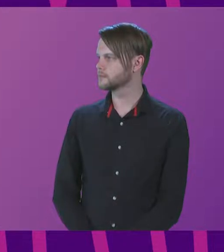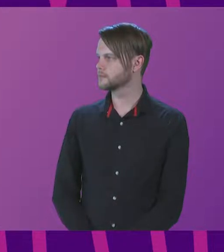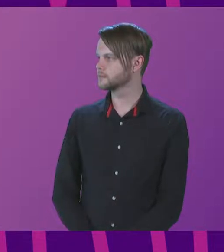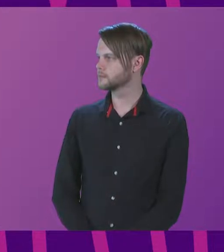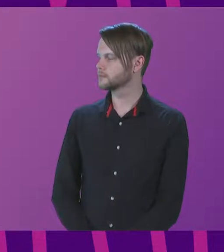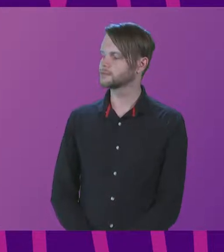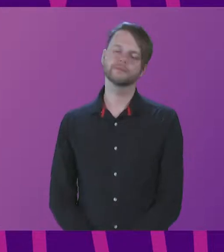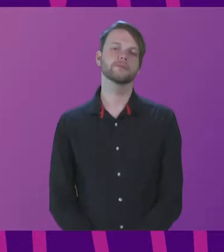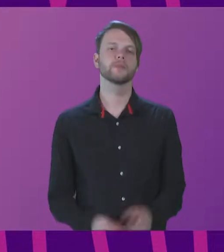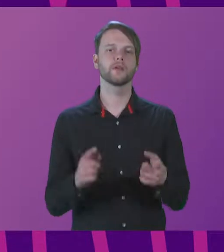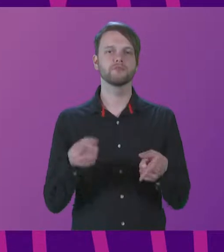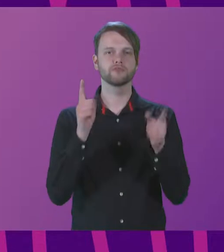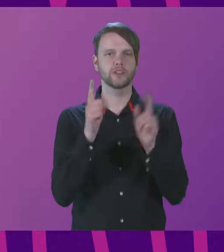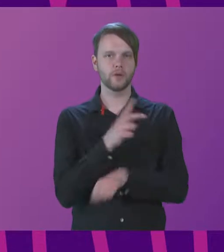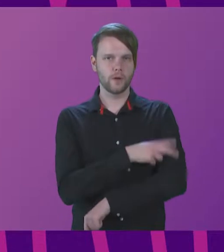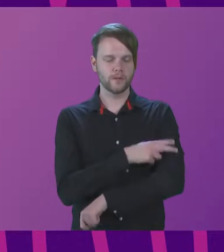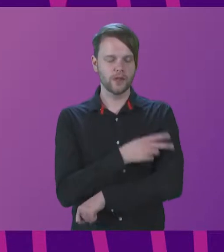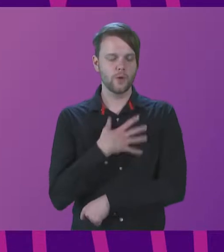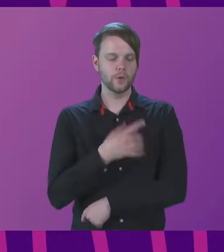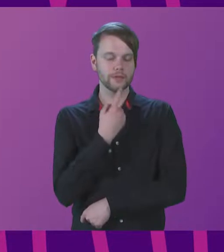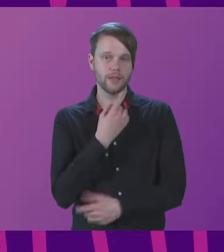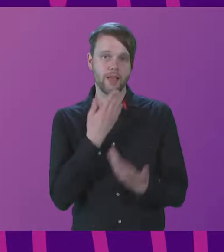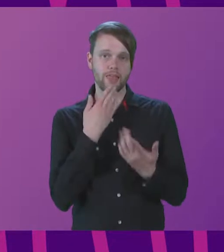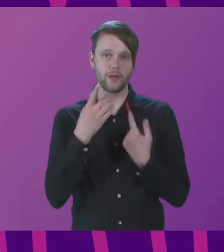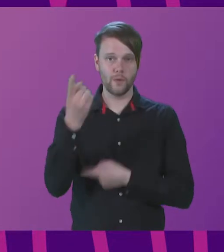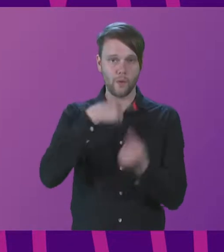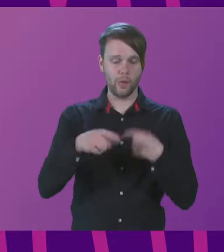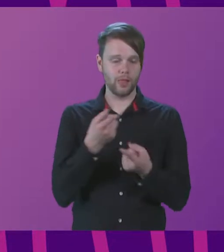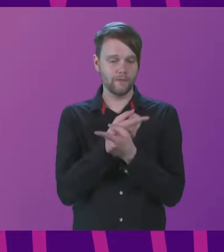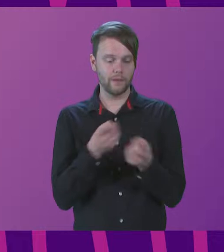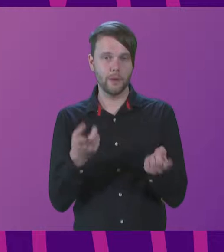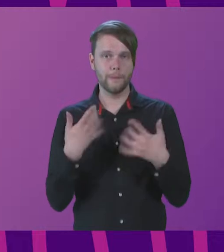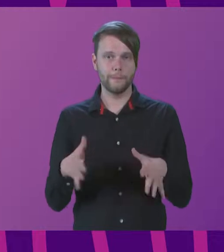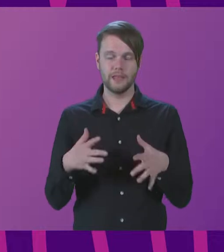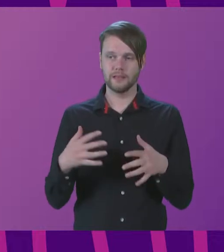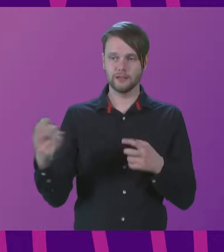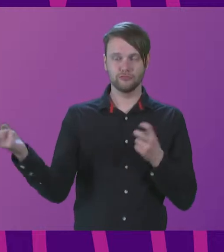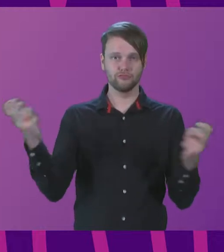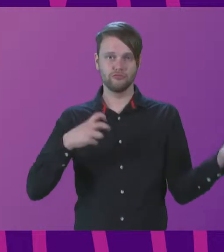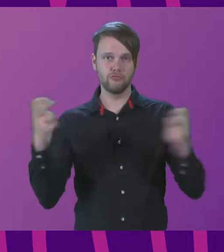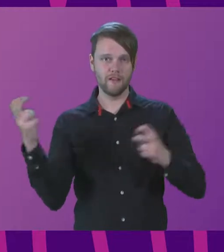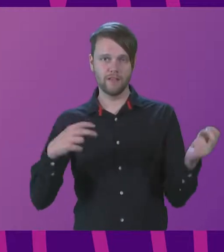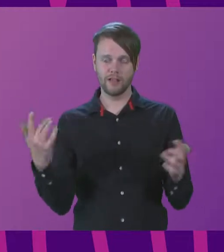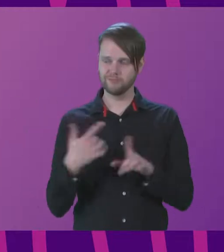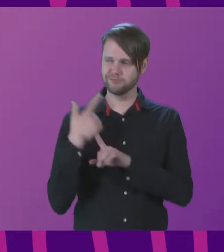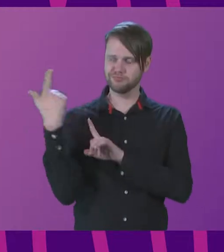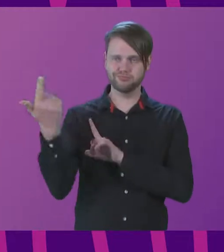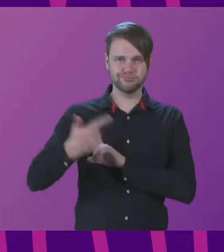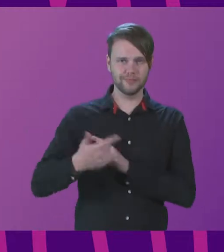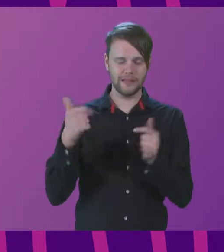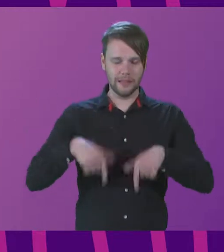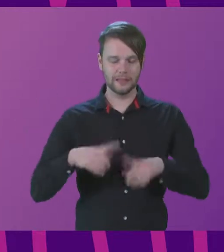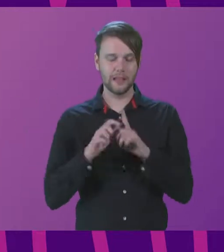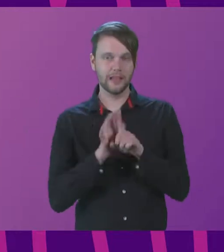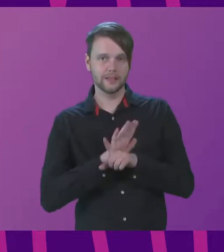Mr. President, let me begin by thanking all of you, particularly those who have travelled very far, for coming to